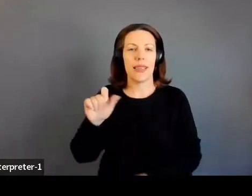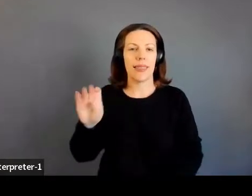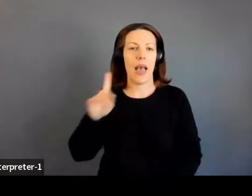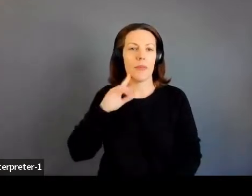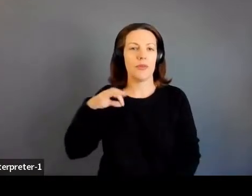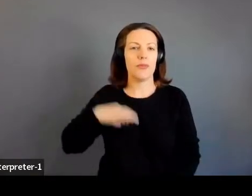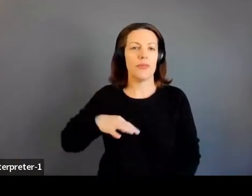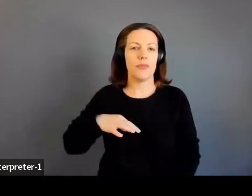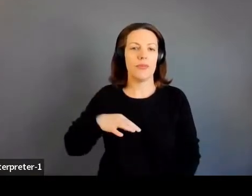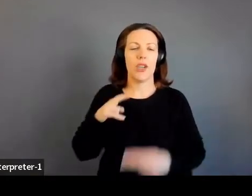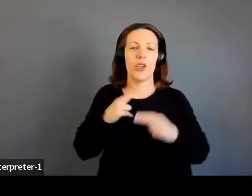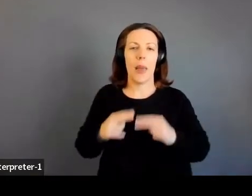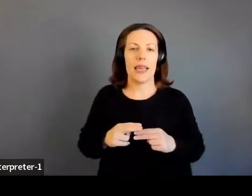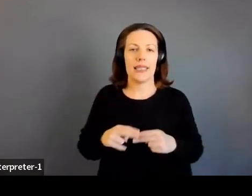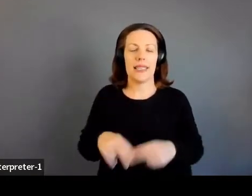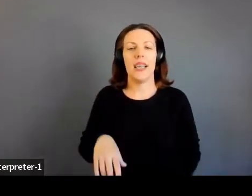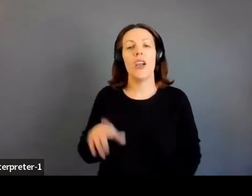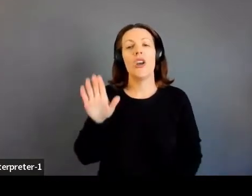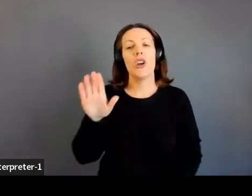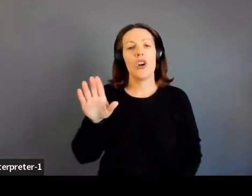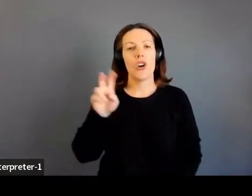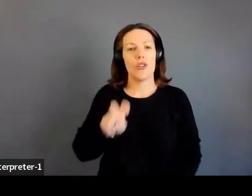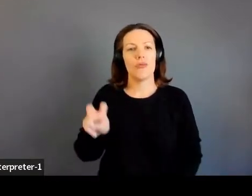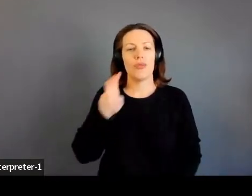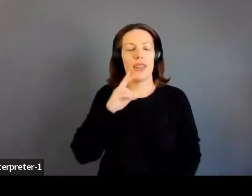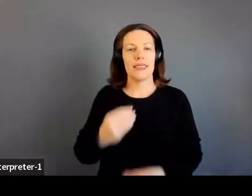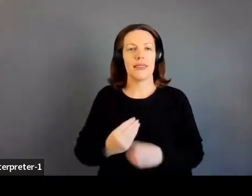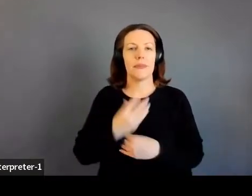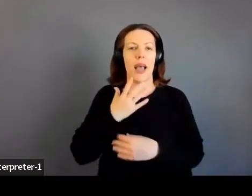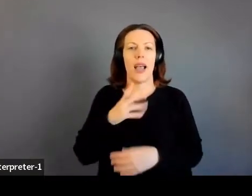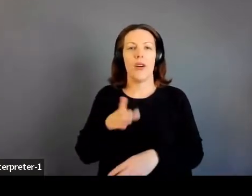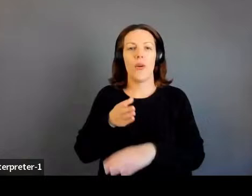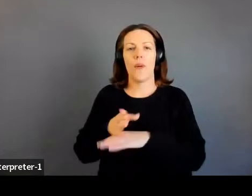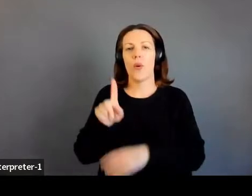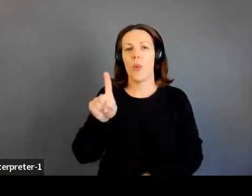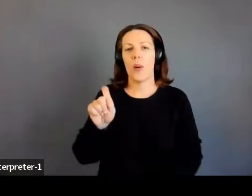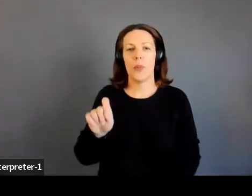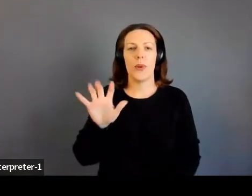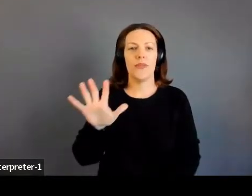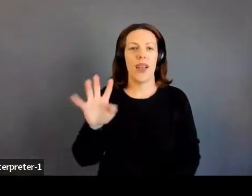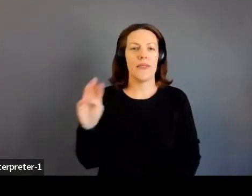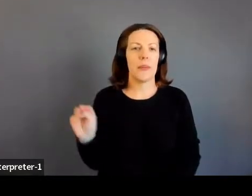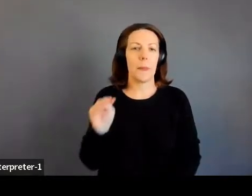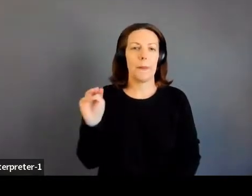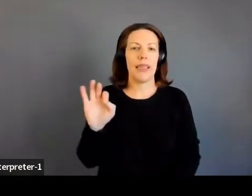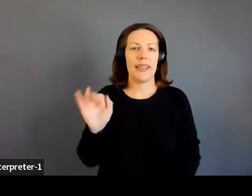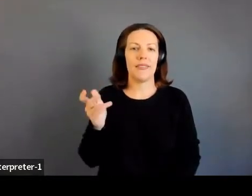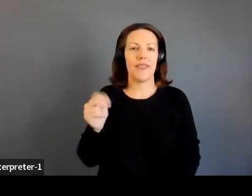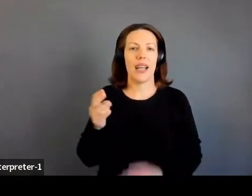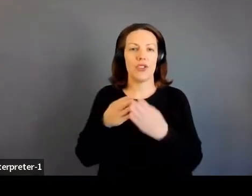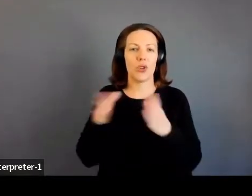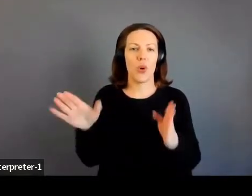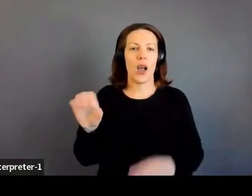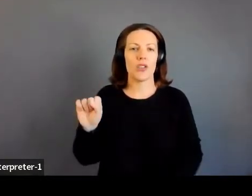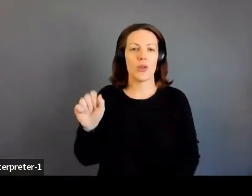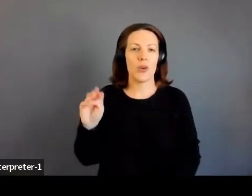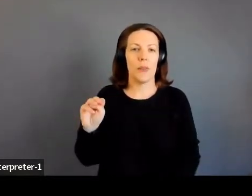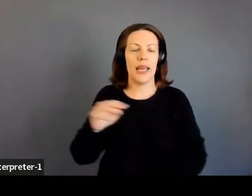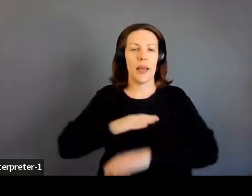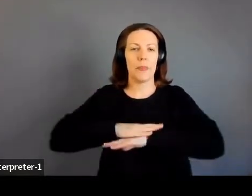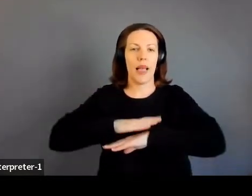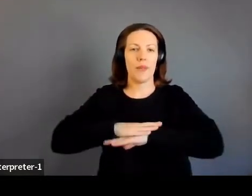Kelly's journey has inspired nearly 1.5 million fans across social media platforms,